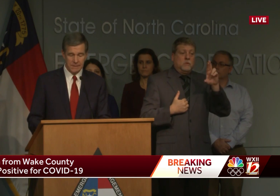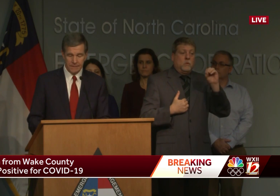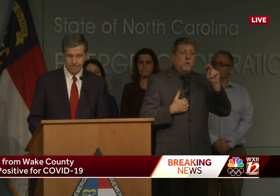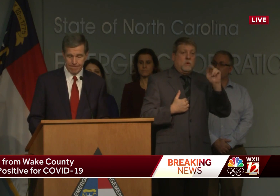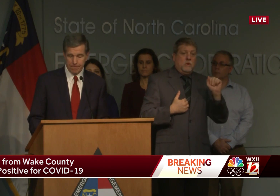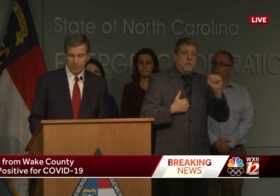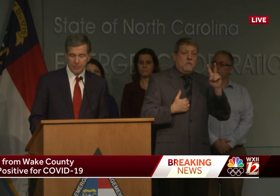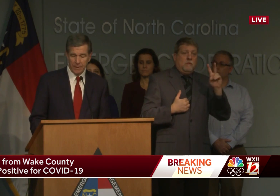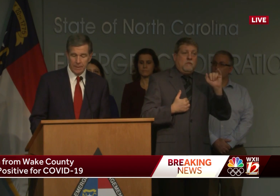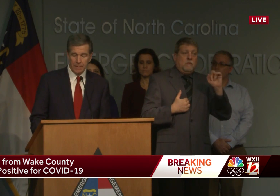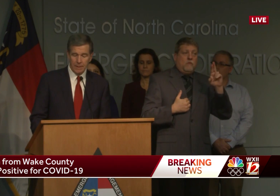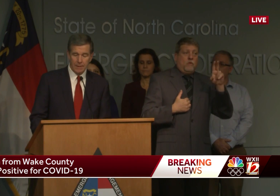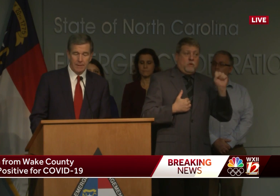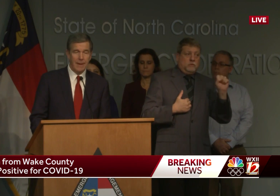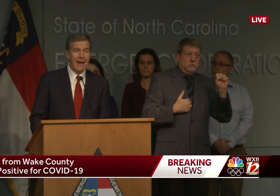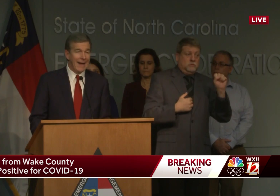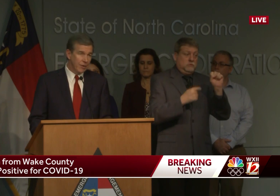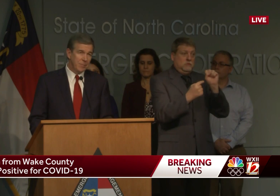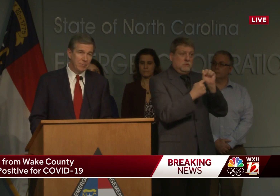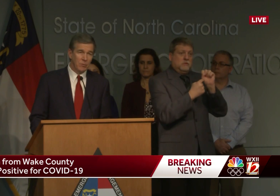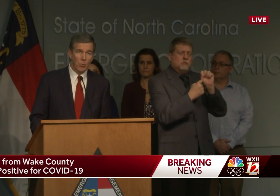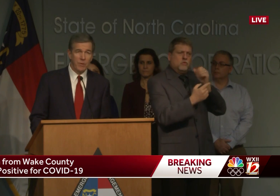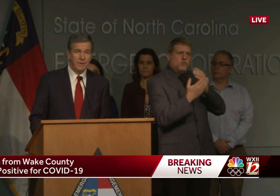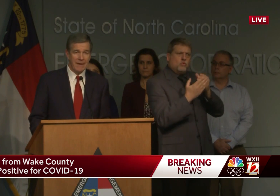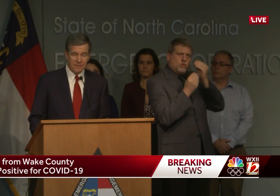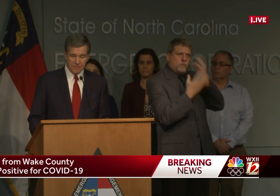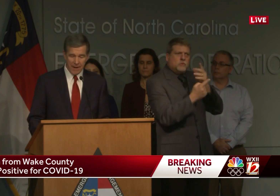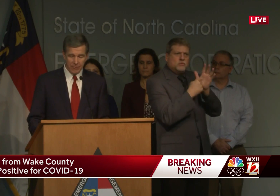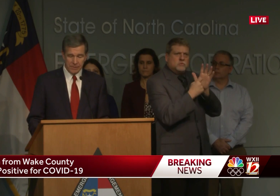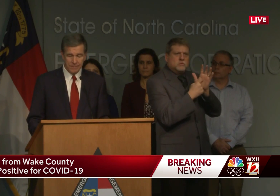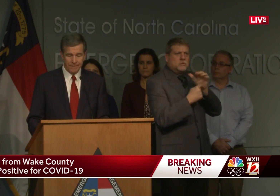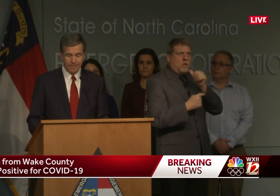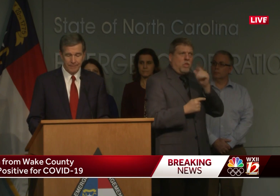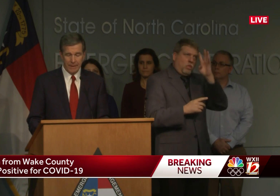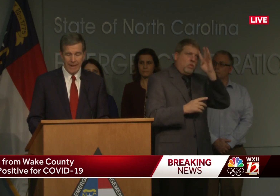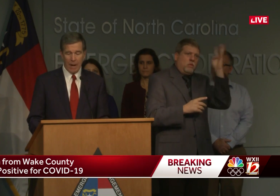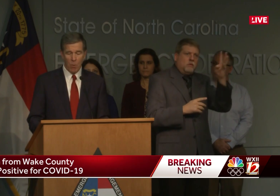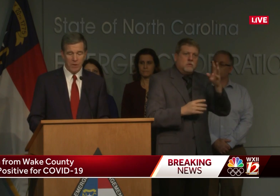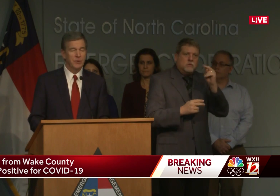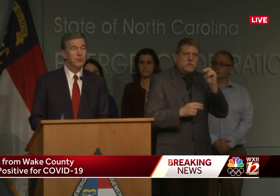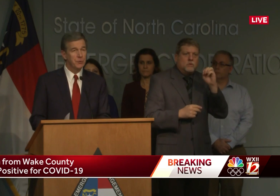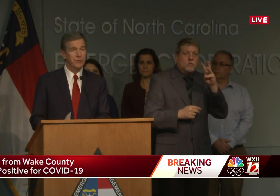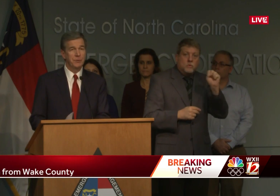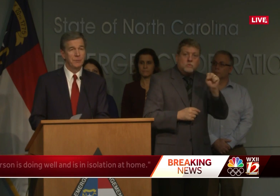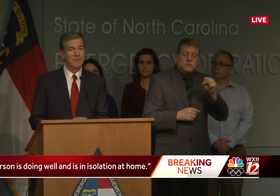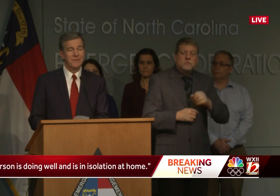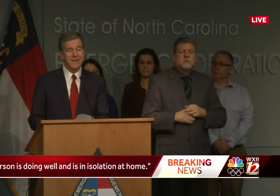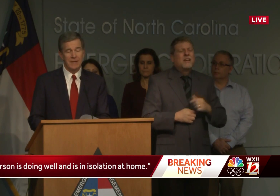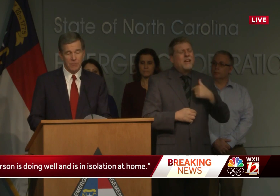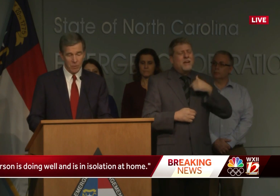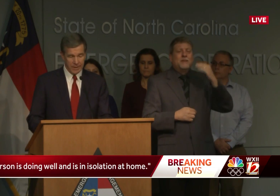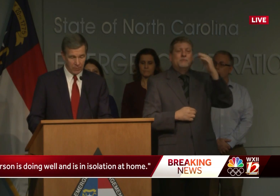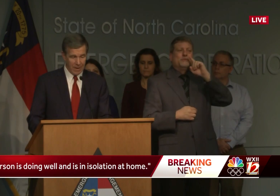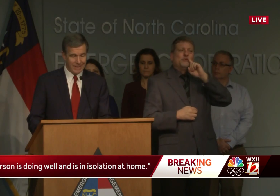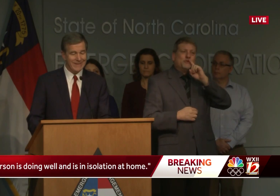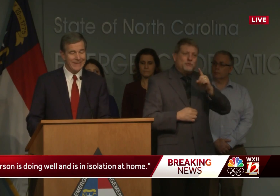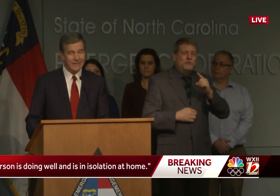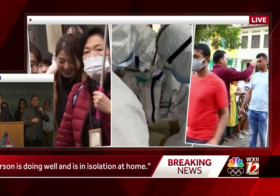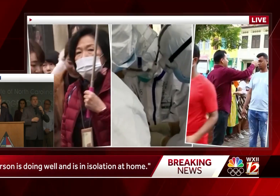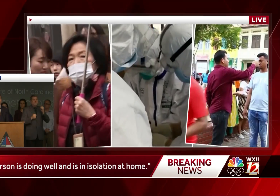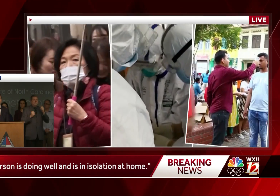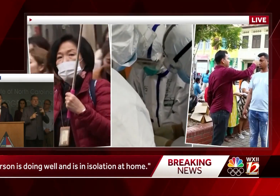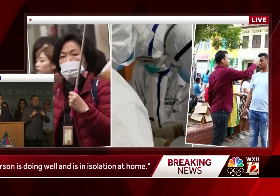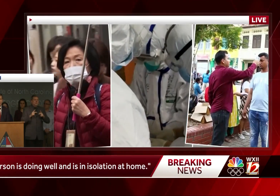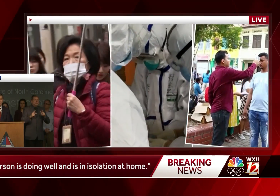updates. I know people are worried about this virus, and I want to assure you that the state of North Carolina